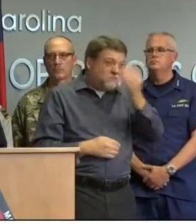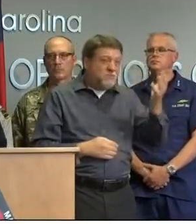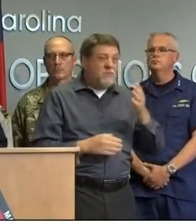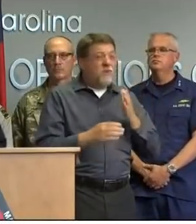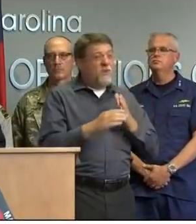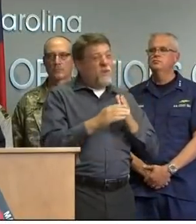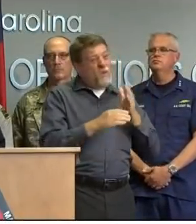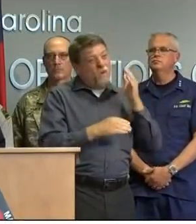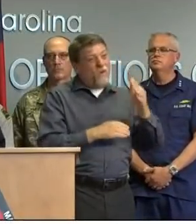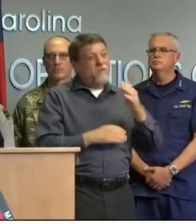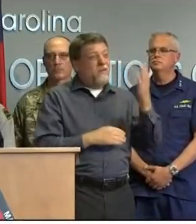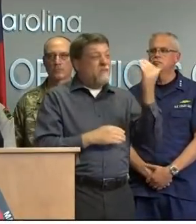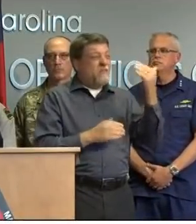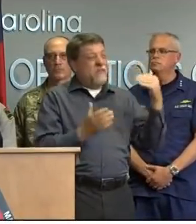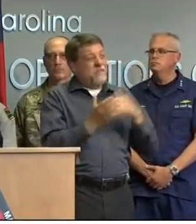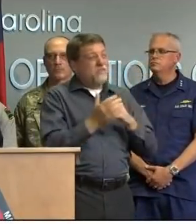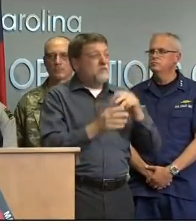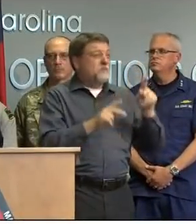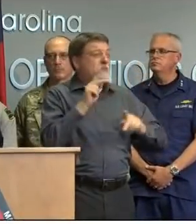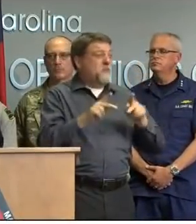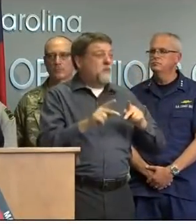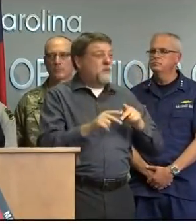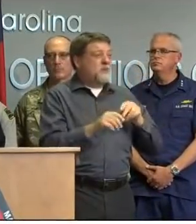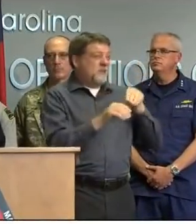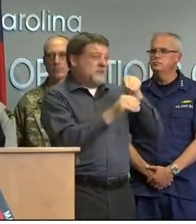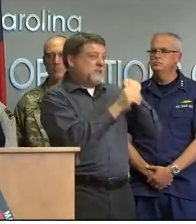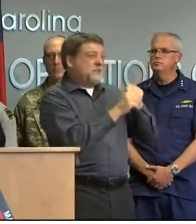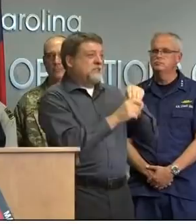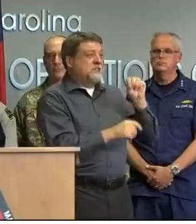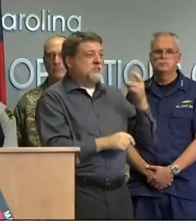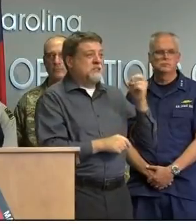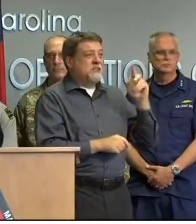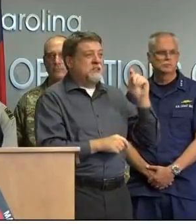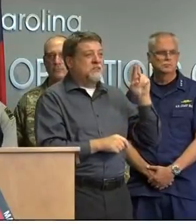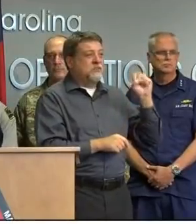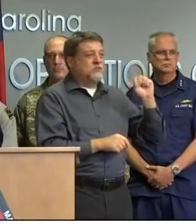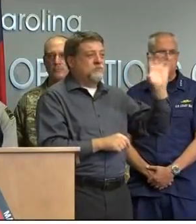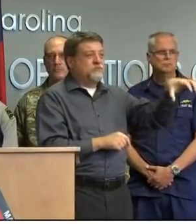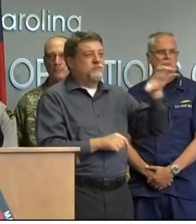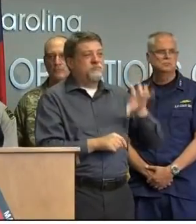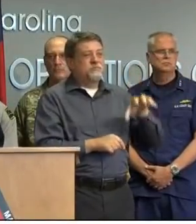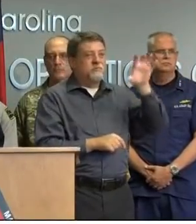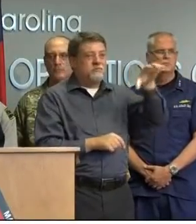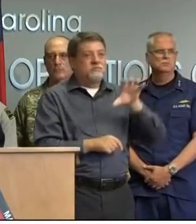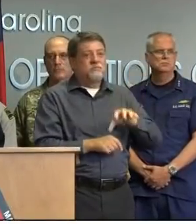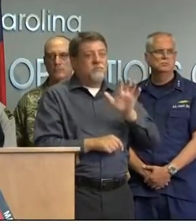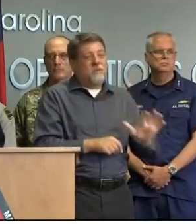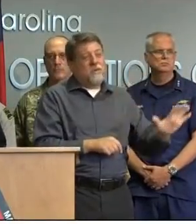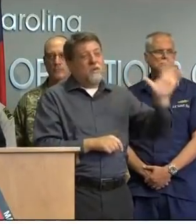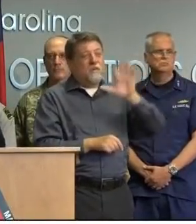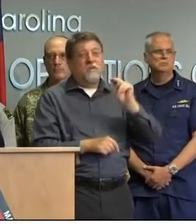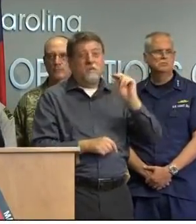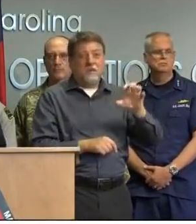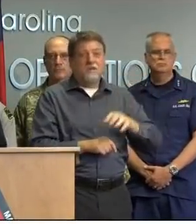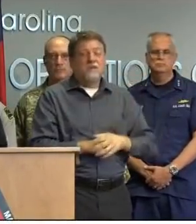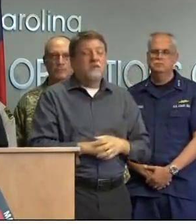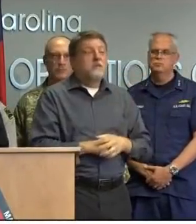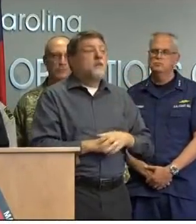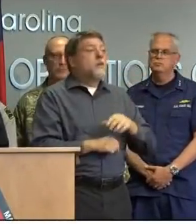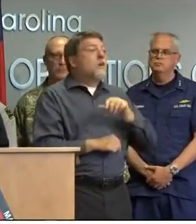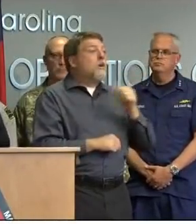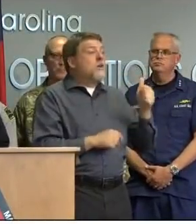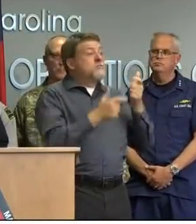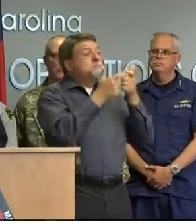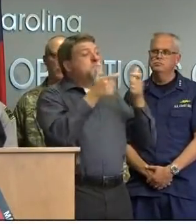or more that numbers fluid remaining in about 150 shelters across the state mass shelters are